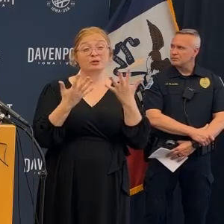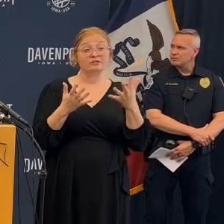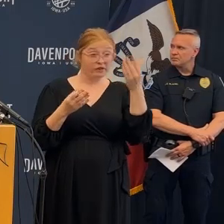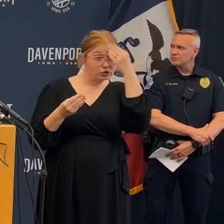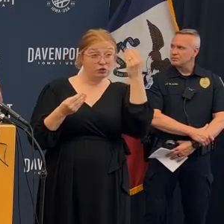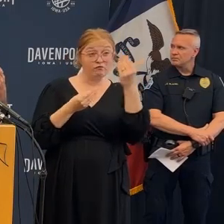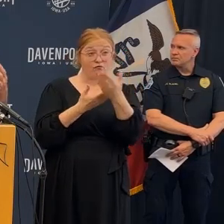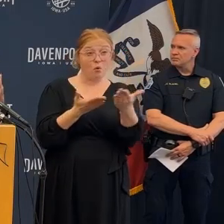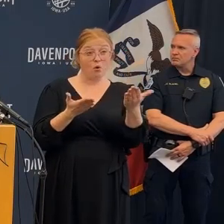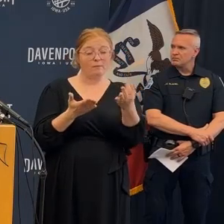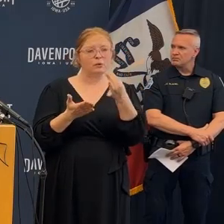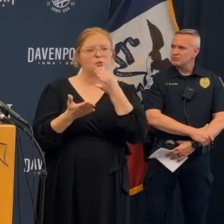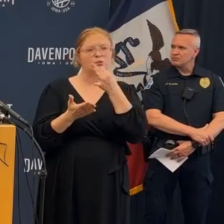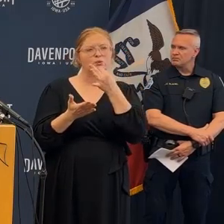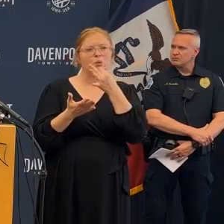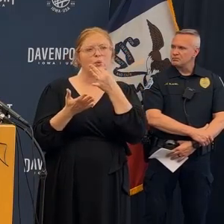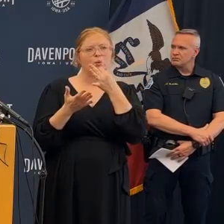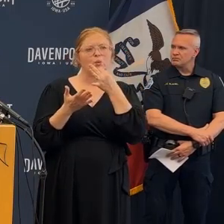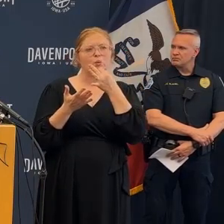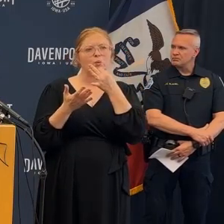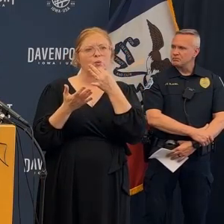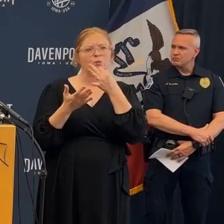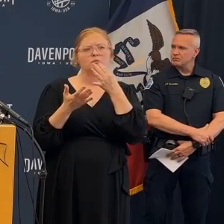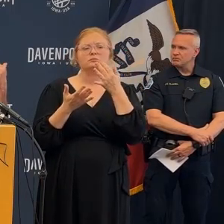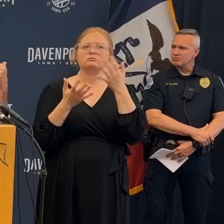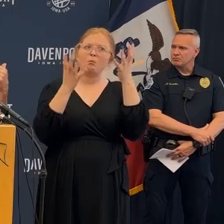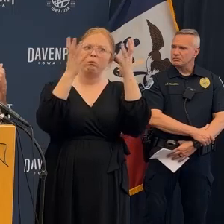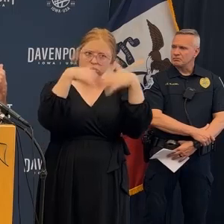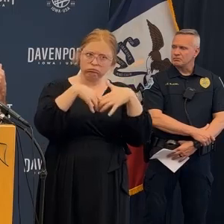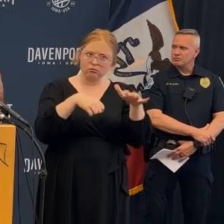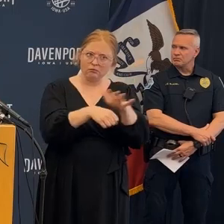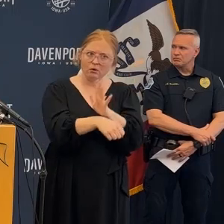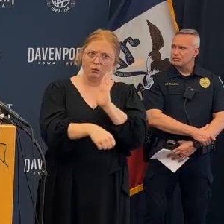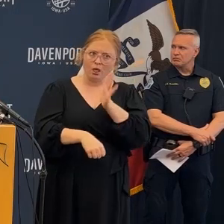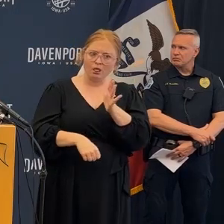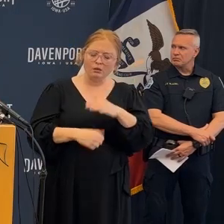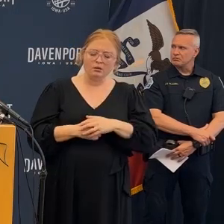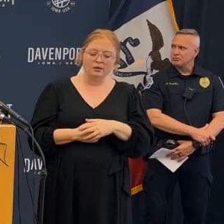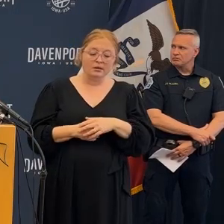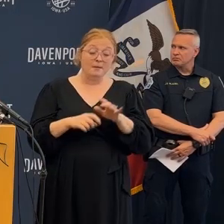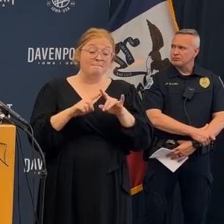for me and our respective leadership